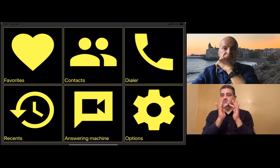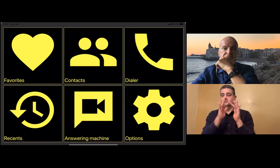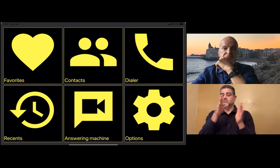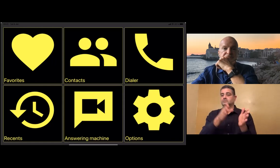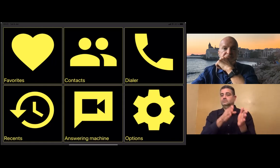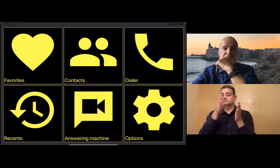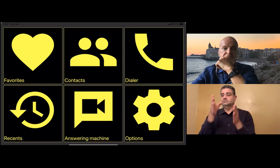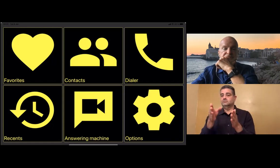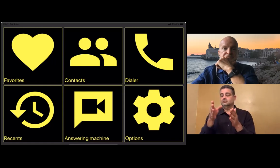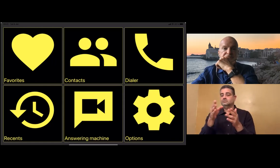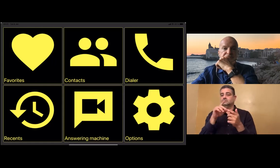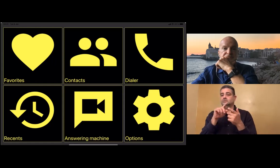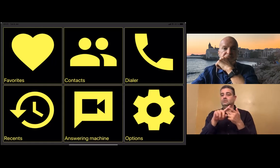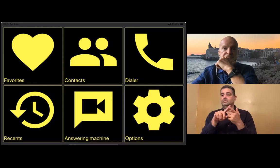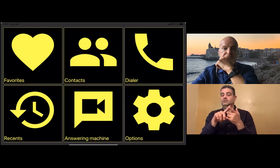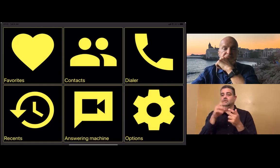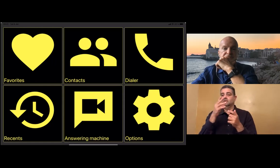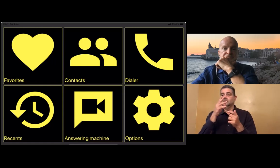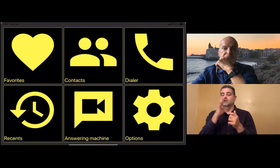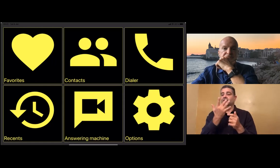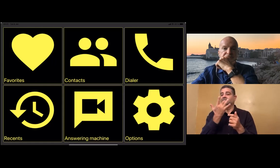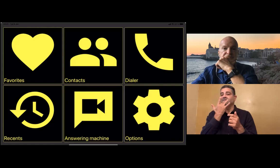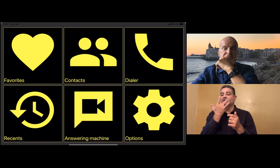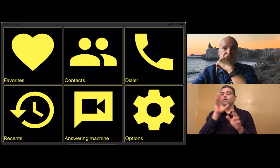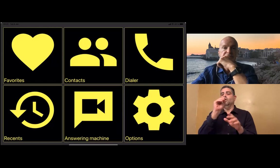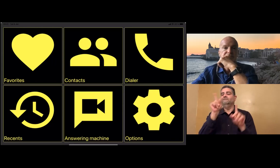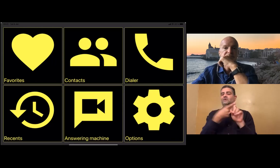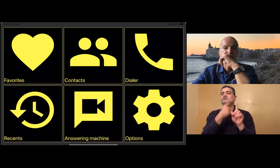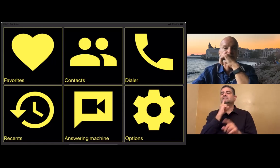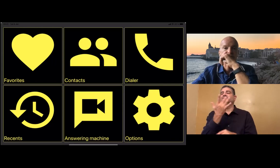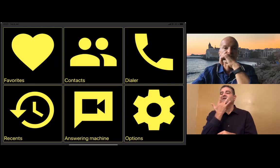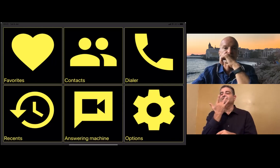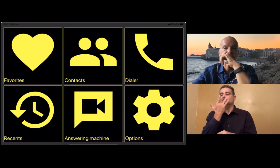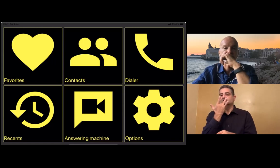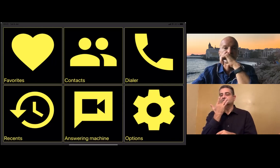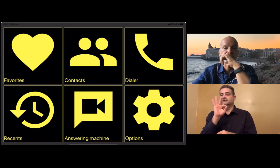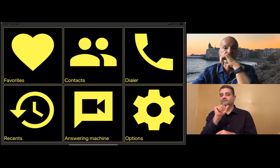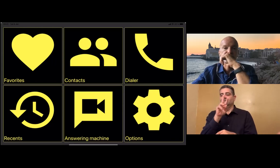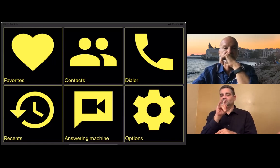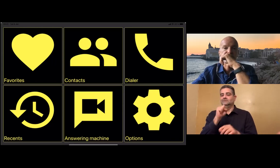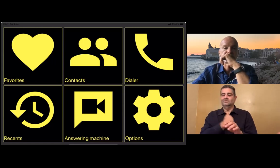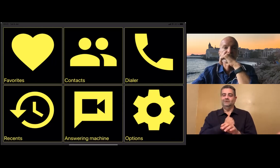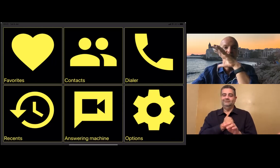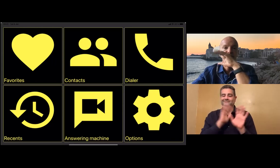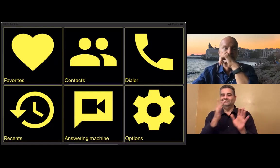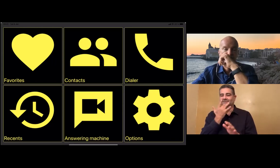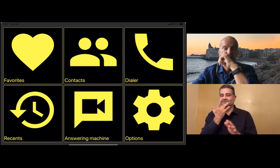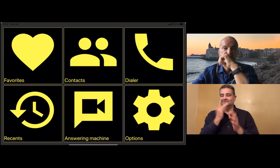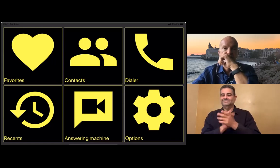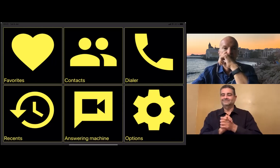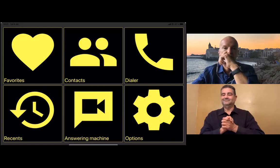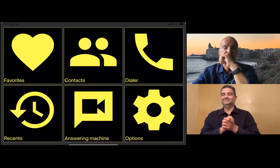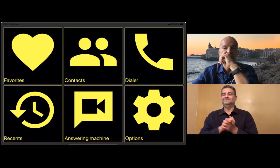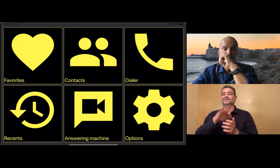The first I believe is contacts and then favorite. No, I'm sorry. The first icon is